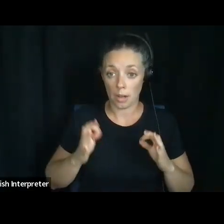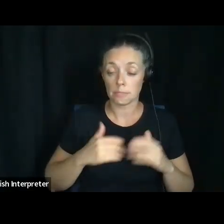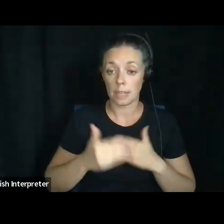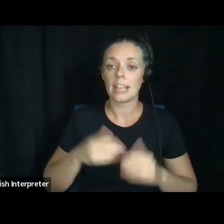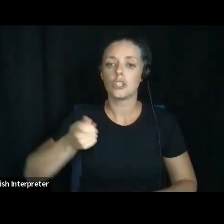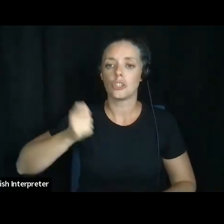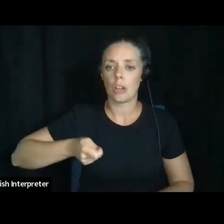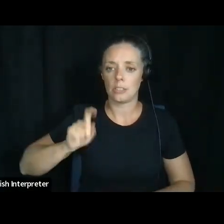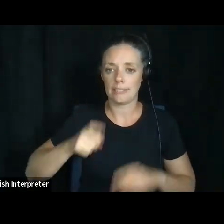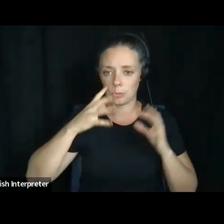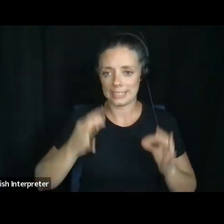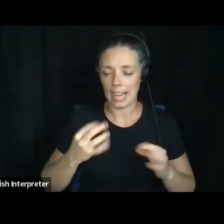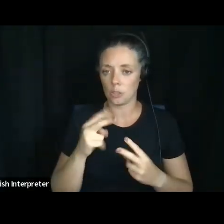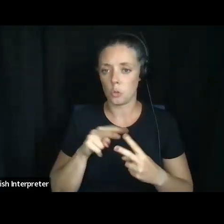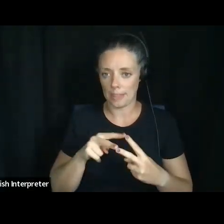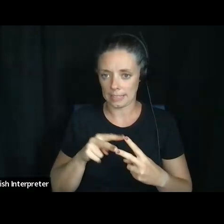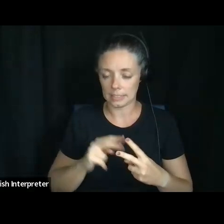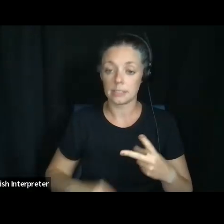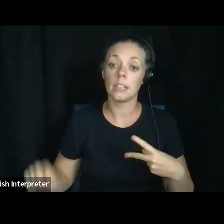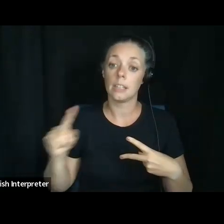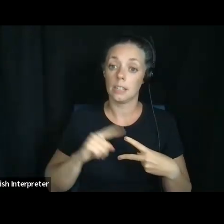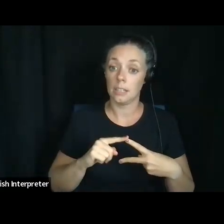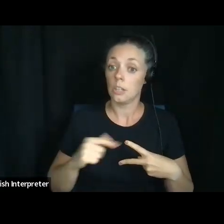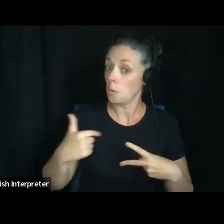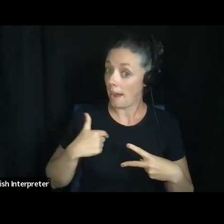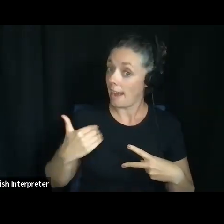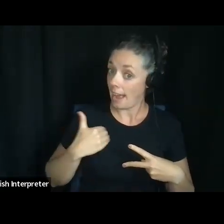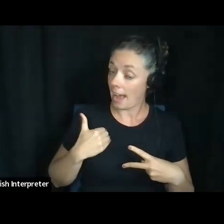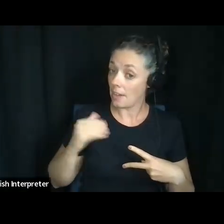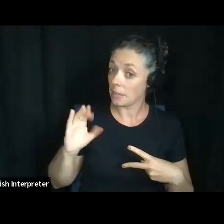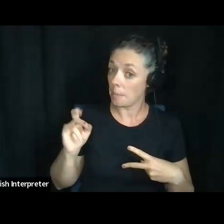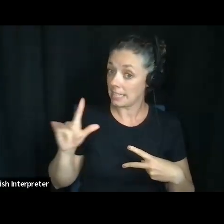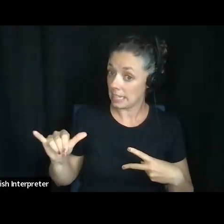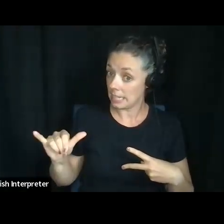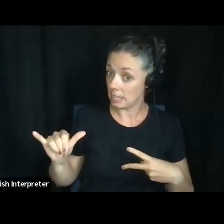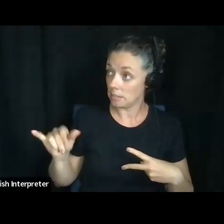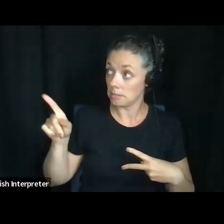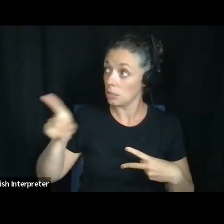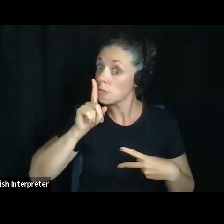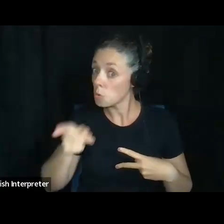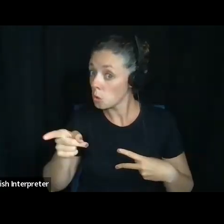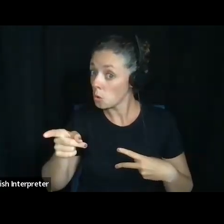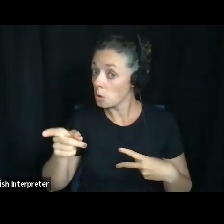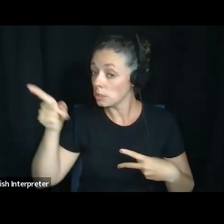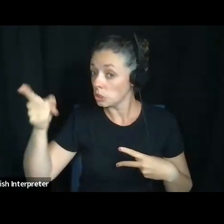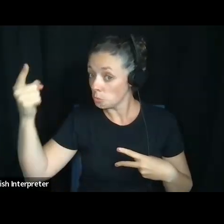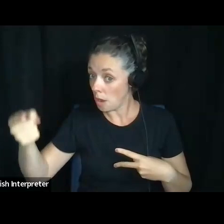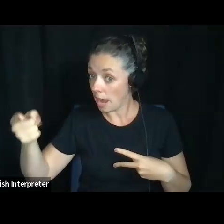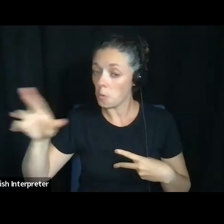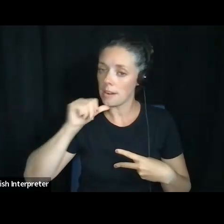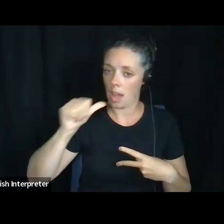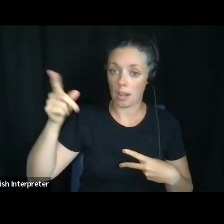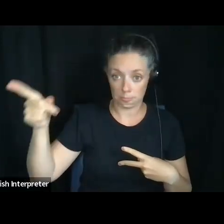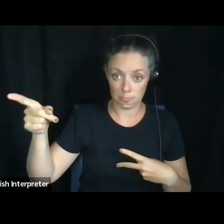decide two things. Number one, do I have capacity? Is it true that what Caitlin says and what maybe her medical